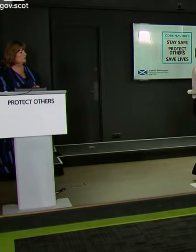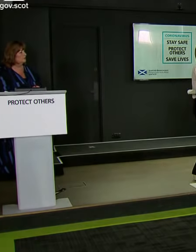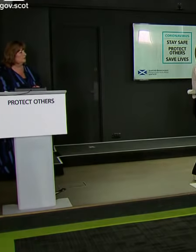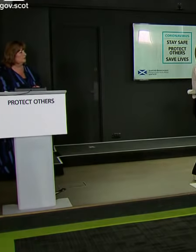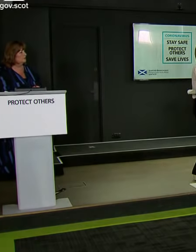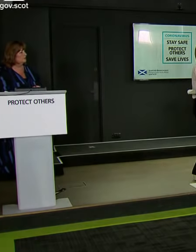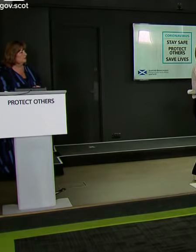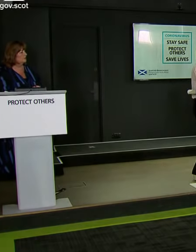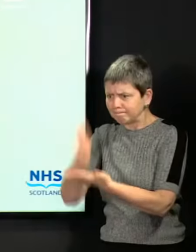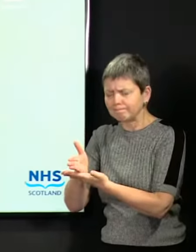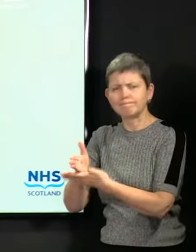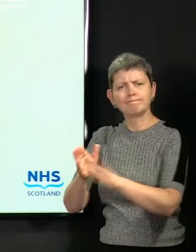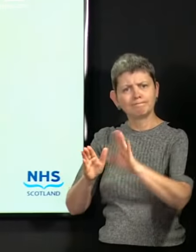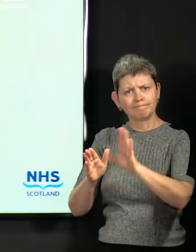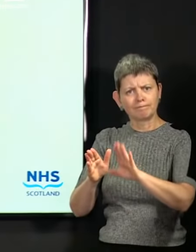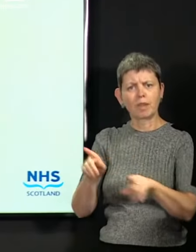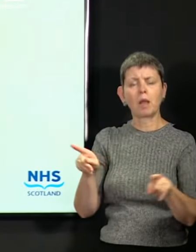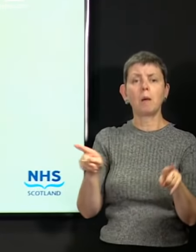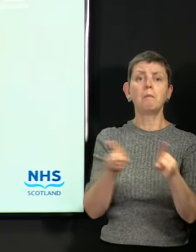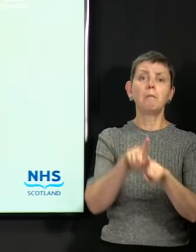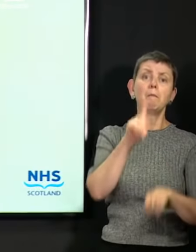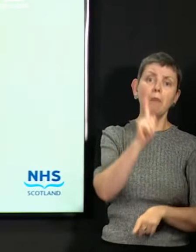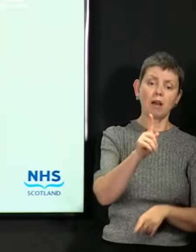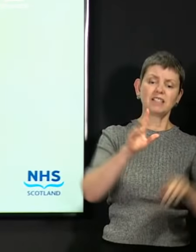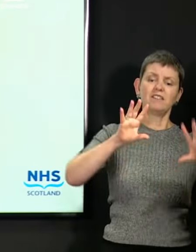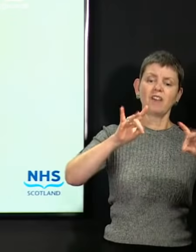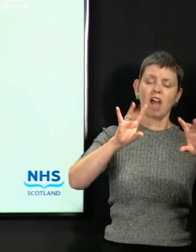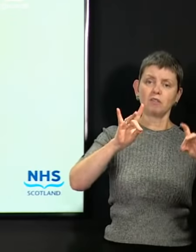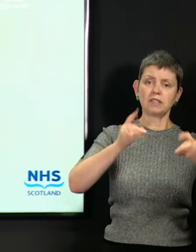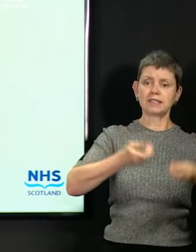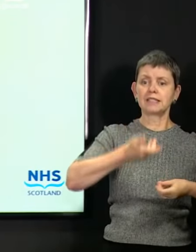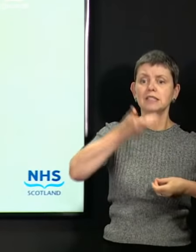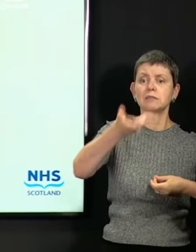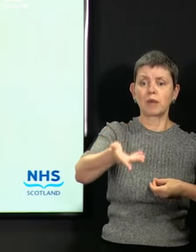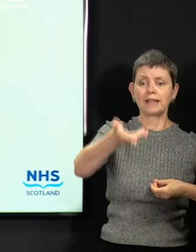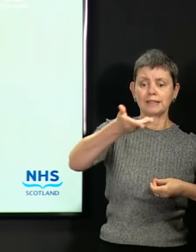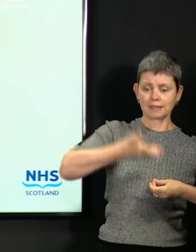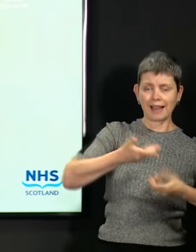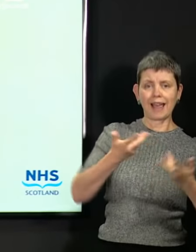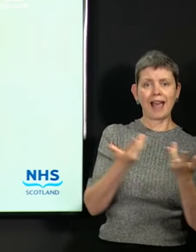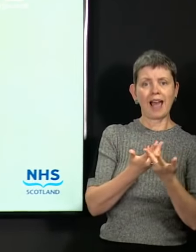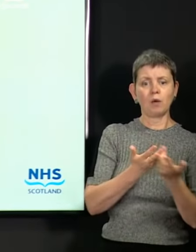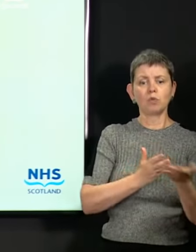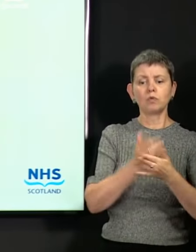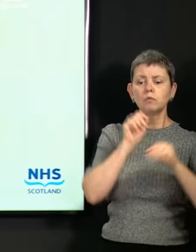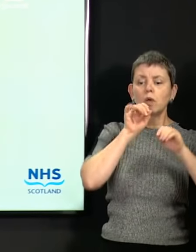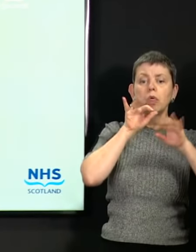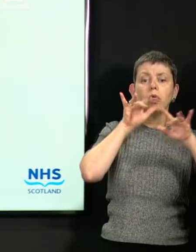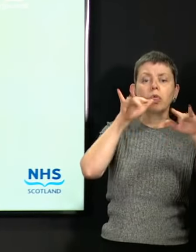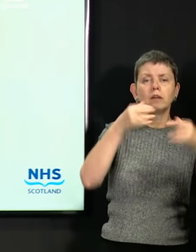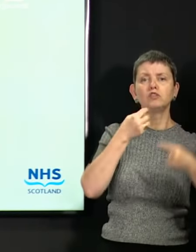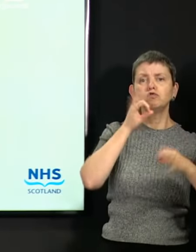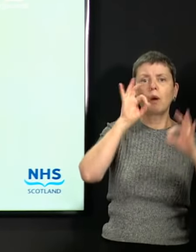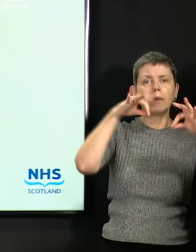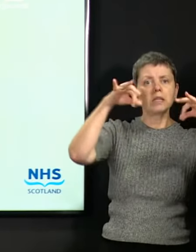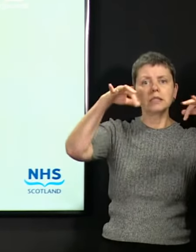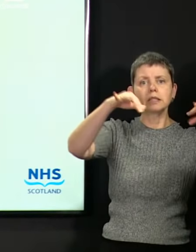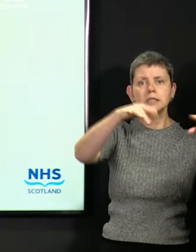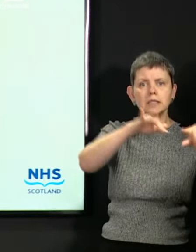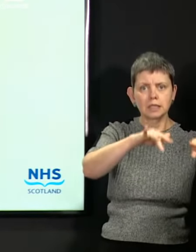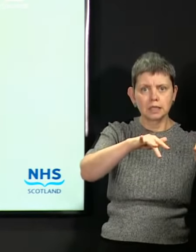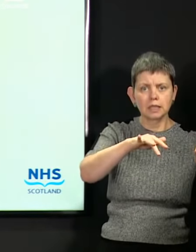common sense, this is a droplet-spread virus in the main, and it settles on surfaces. And therefore, we're nervous about